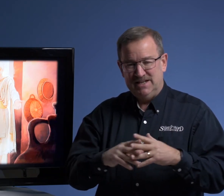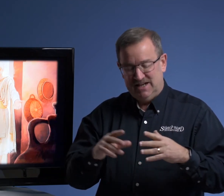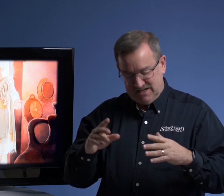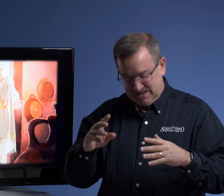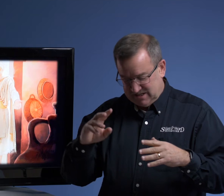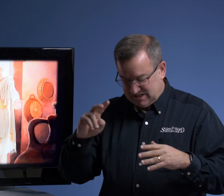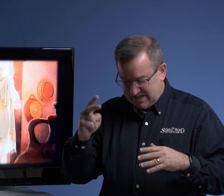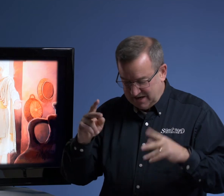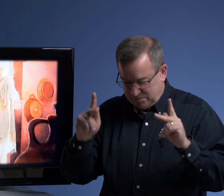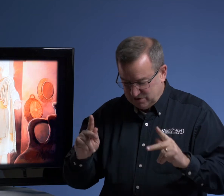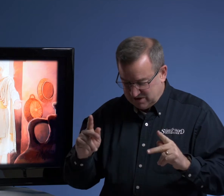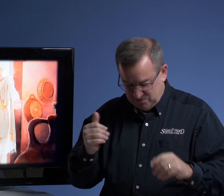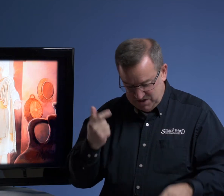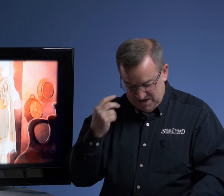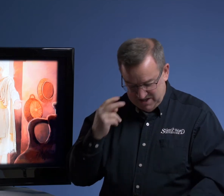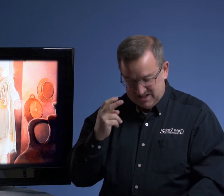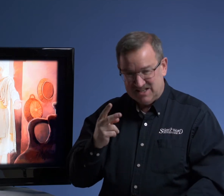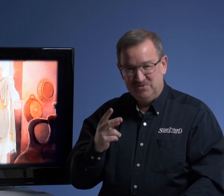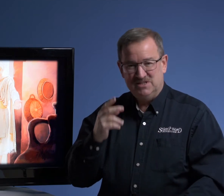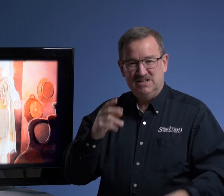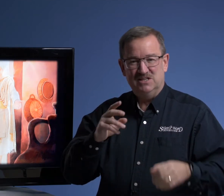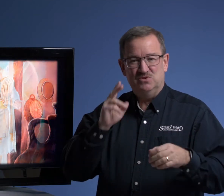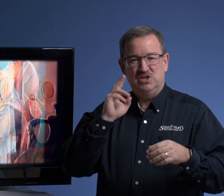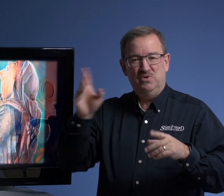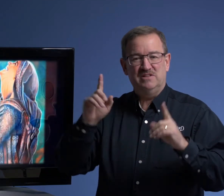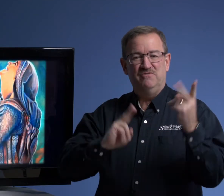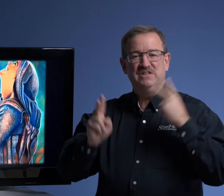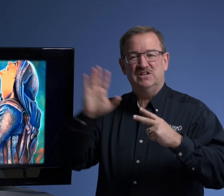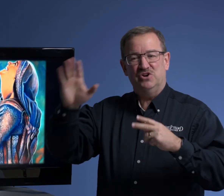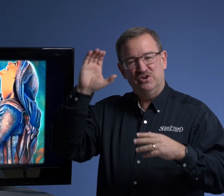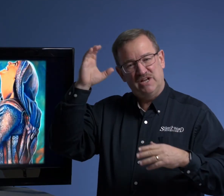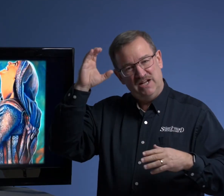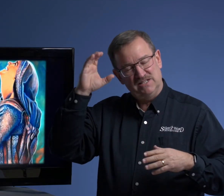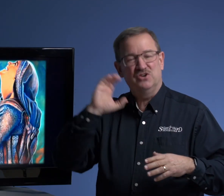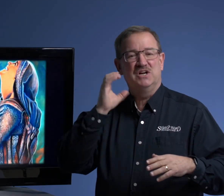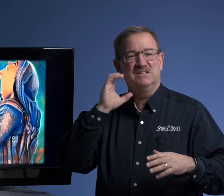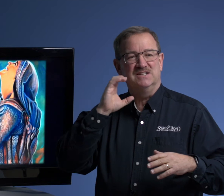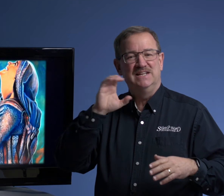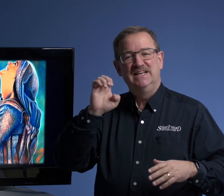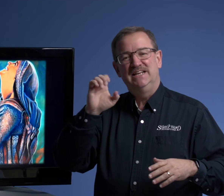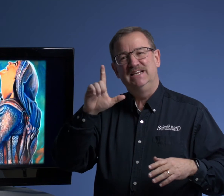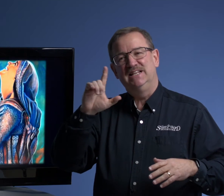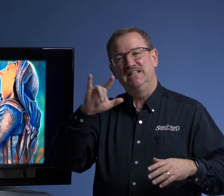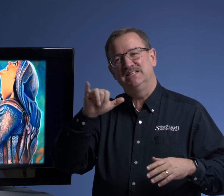the second person, the thing we see is she went to visit her cousin, Elizabeth.